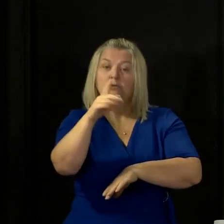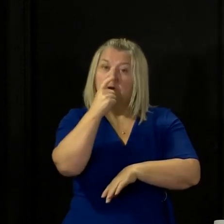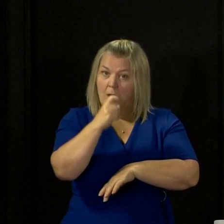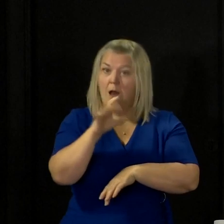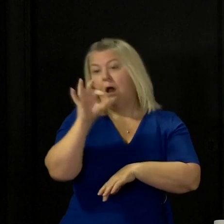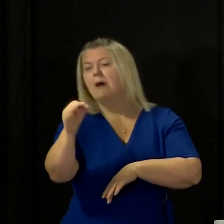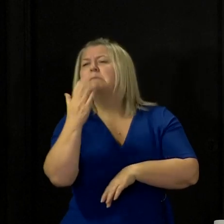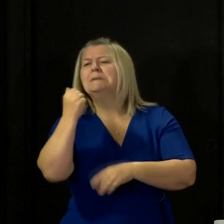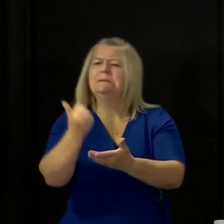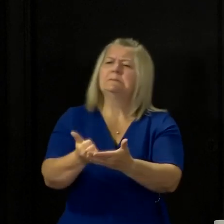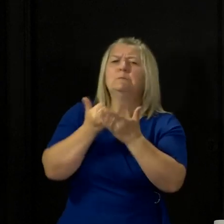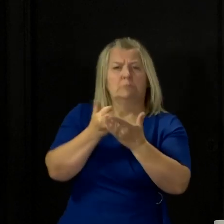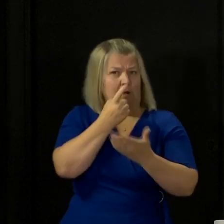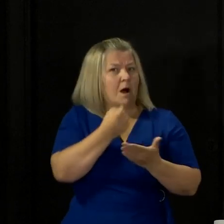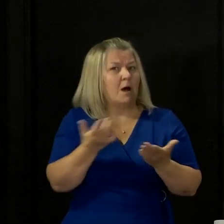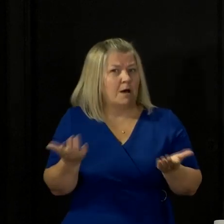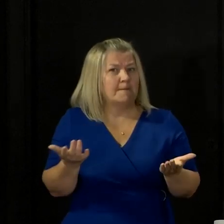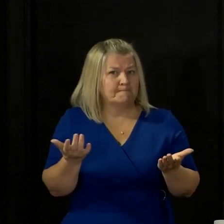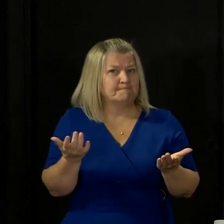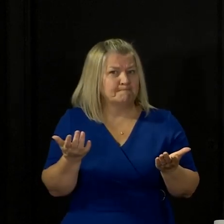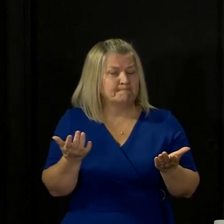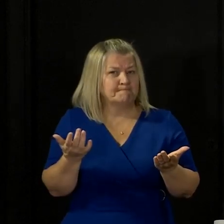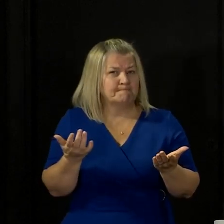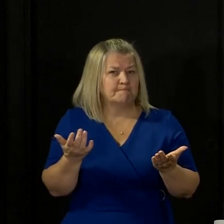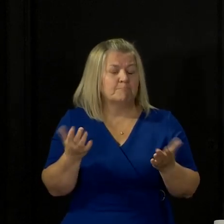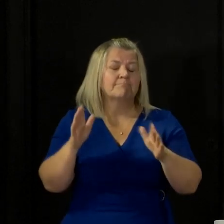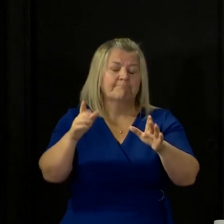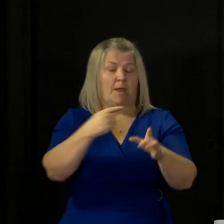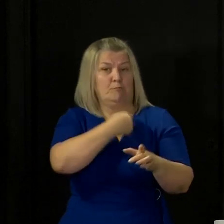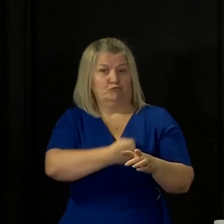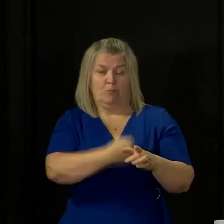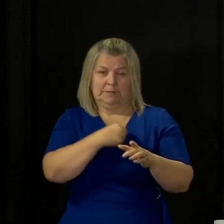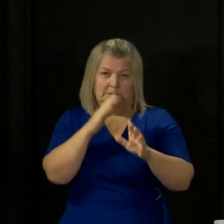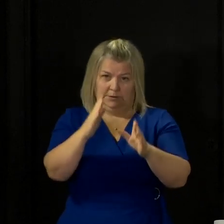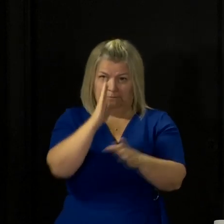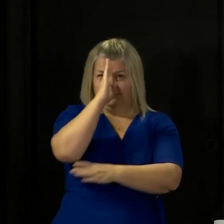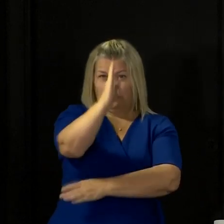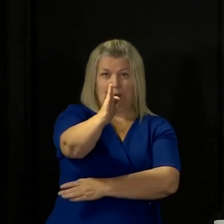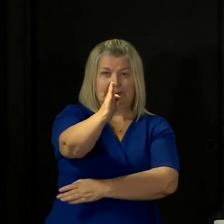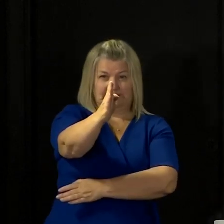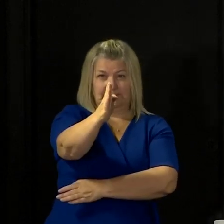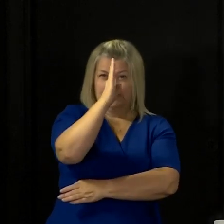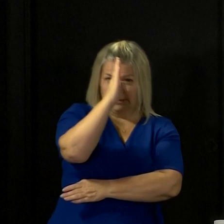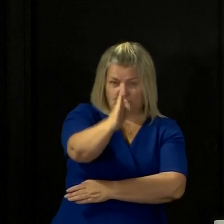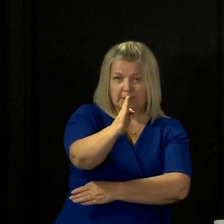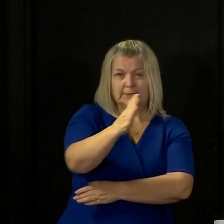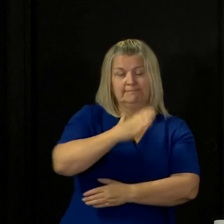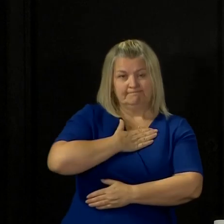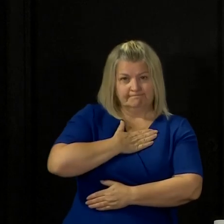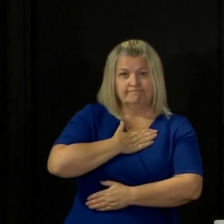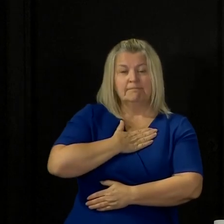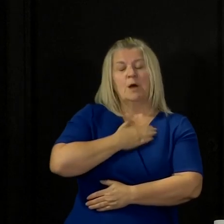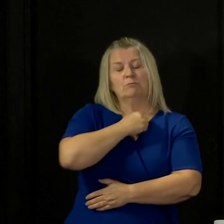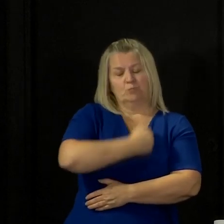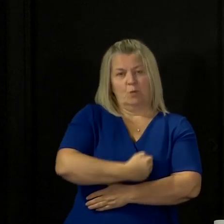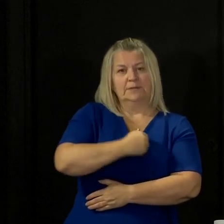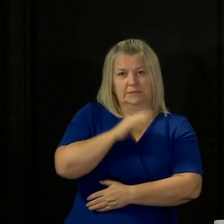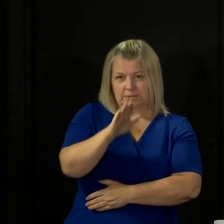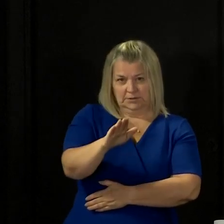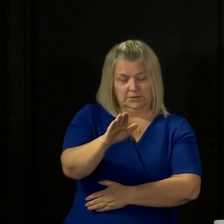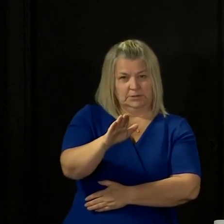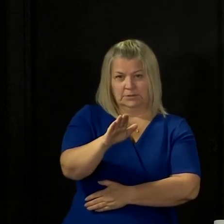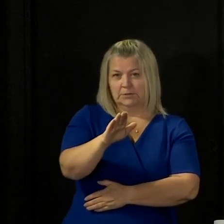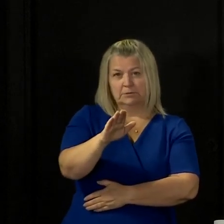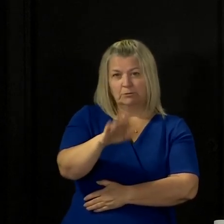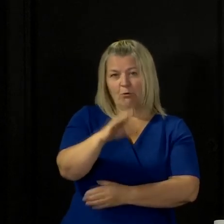And I promise you, and I want to say this very directly and very sincerely to you, I promise you that we are not